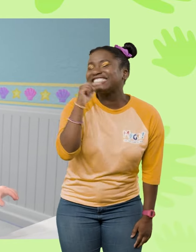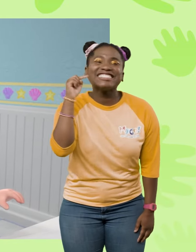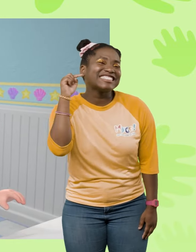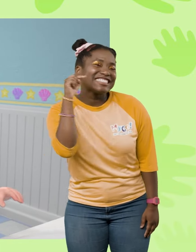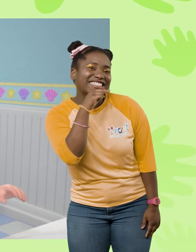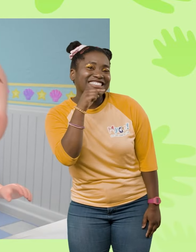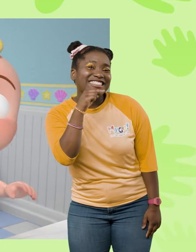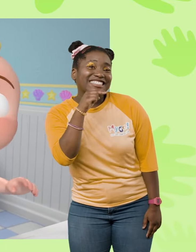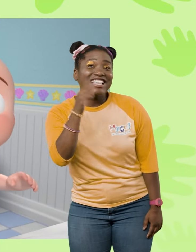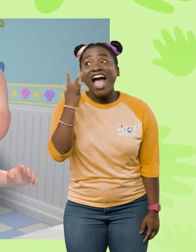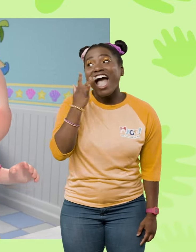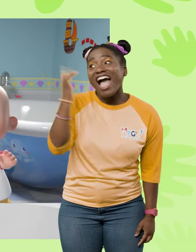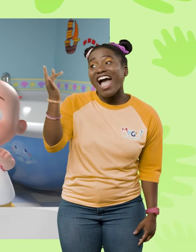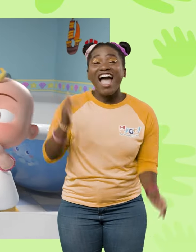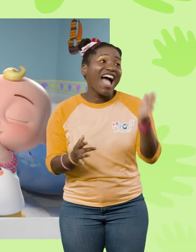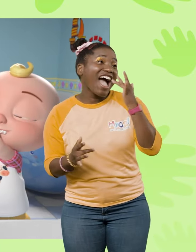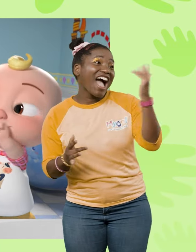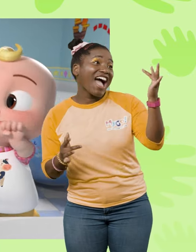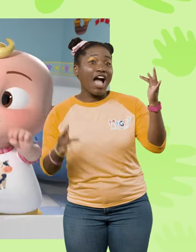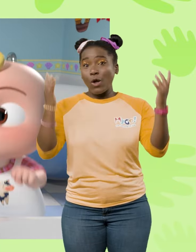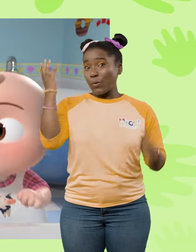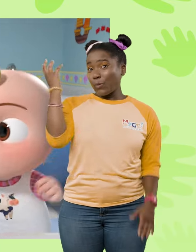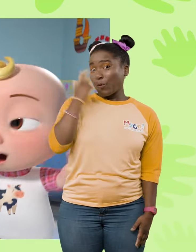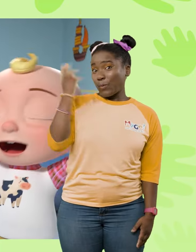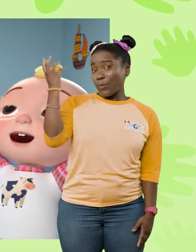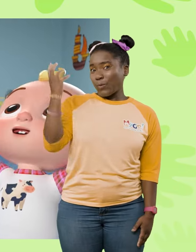brush, brush, they're all clean, wow.